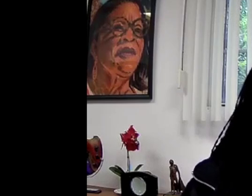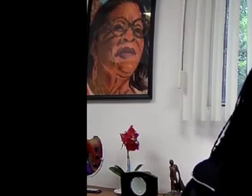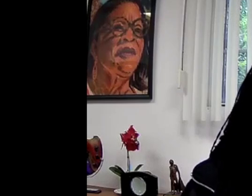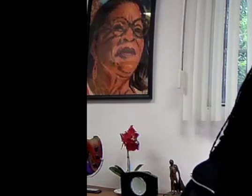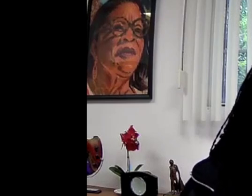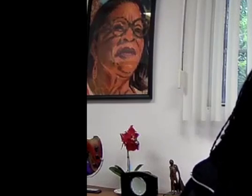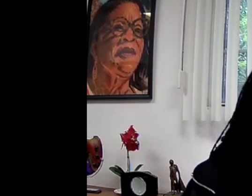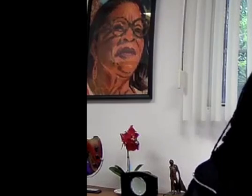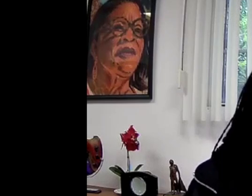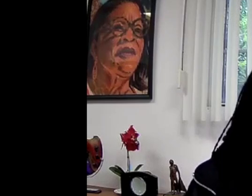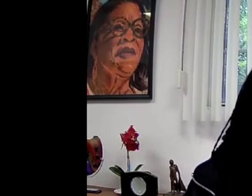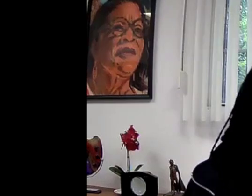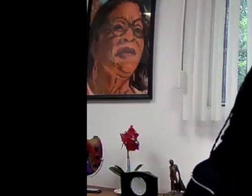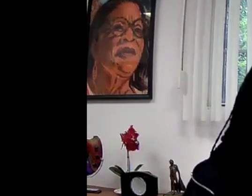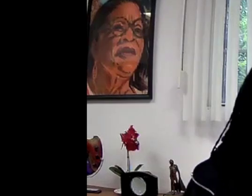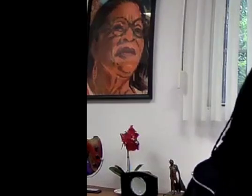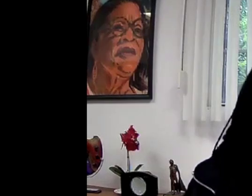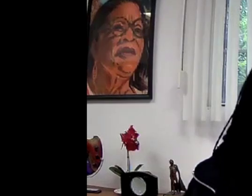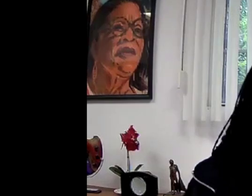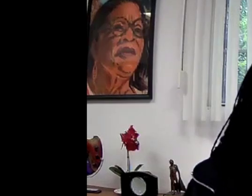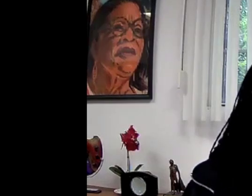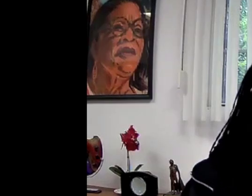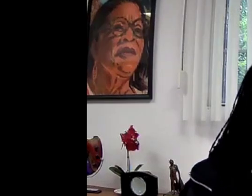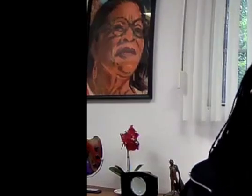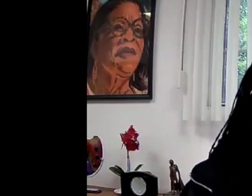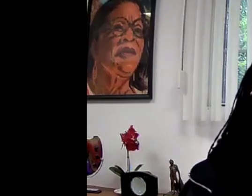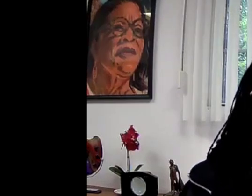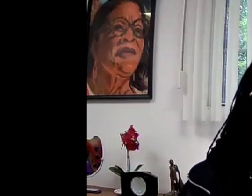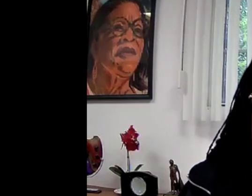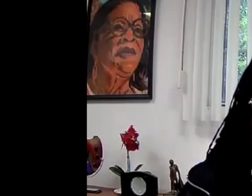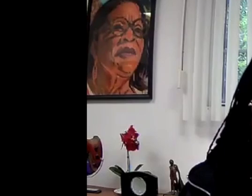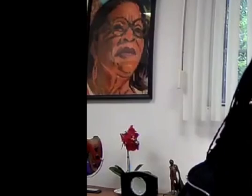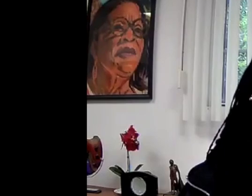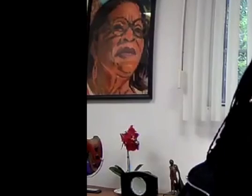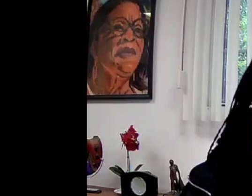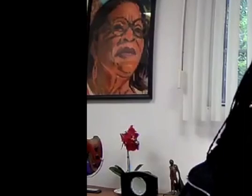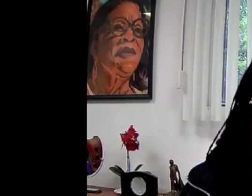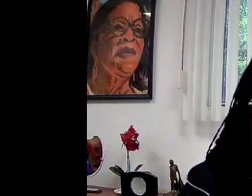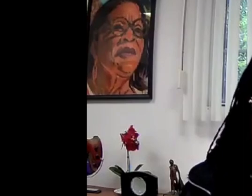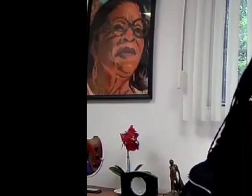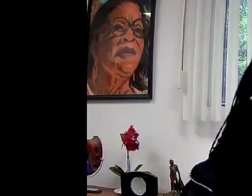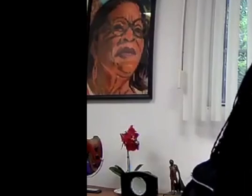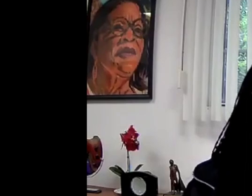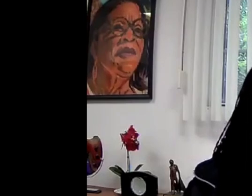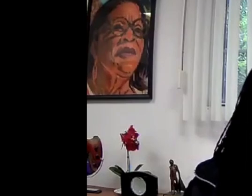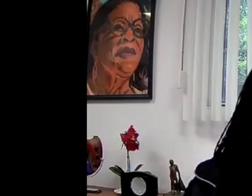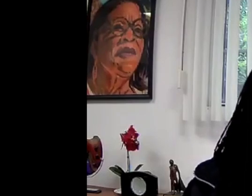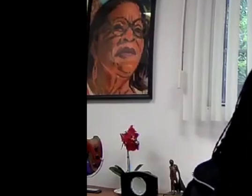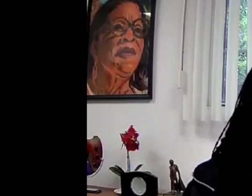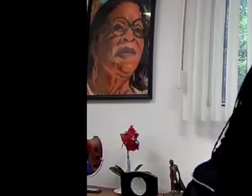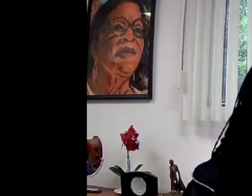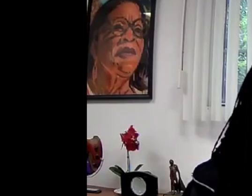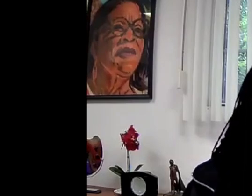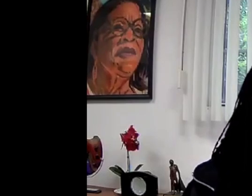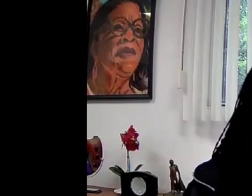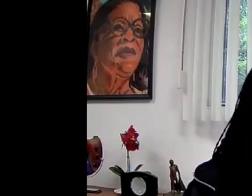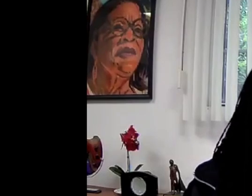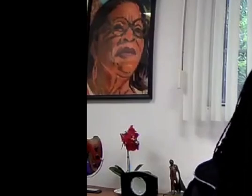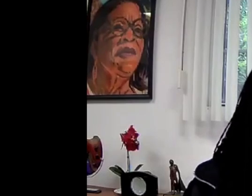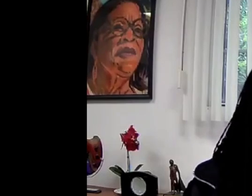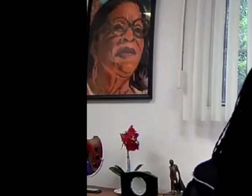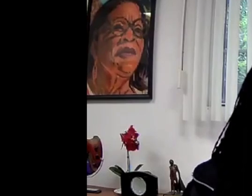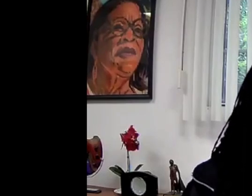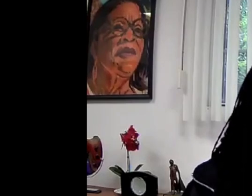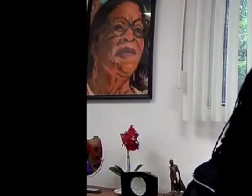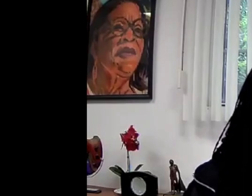books at night, they leave. The homemaker leaves. The grounder of the family is caged up,